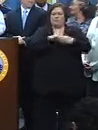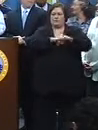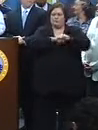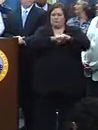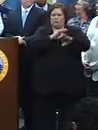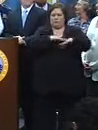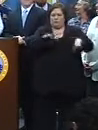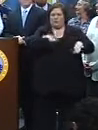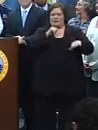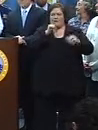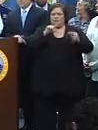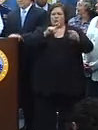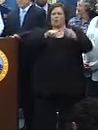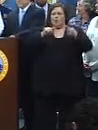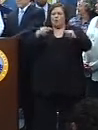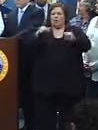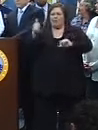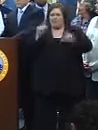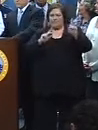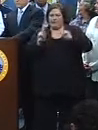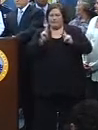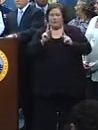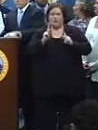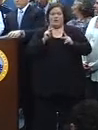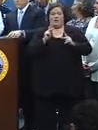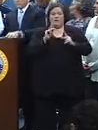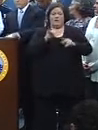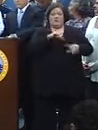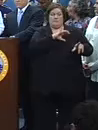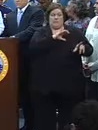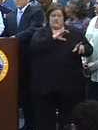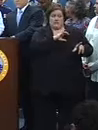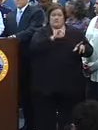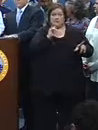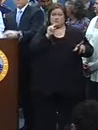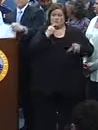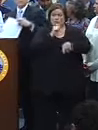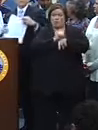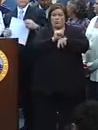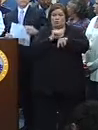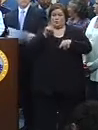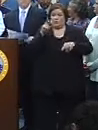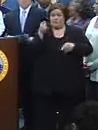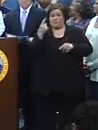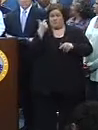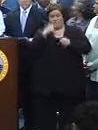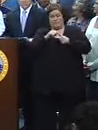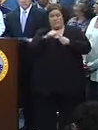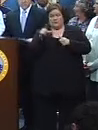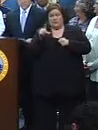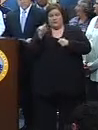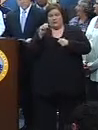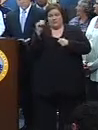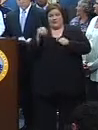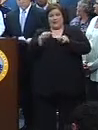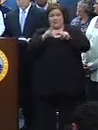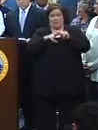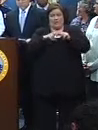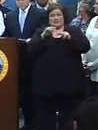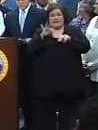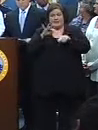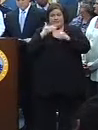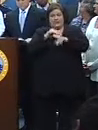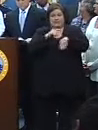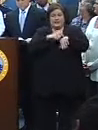them not hurt other people. And as a result of that, our officers take that tool seriously. As you know, in 2011, we had over a 20 percent increase in the use of curfew